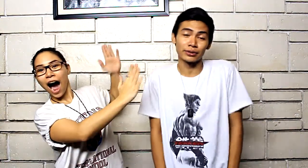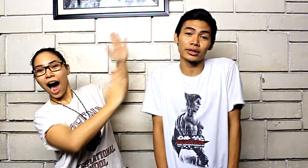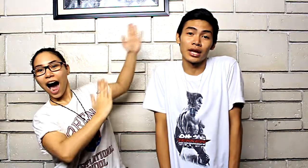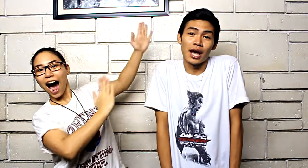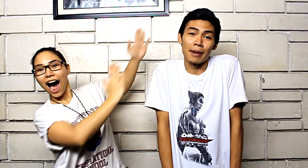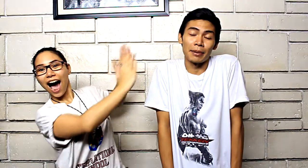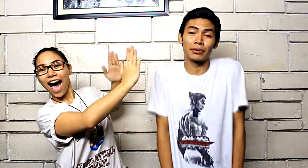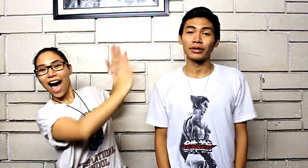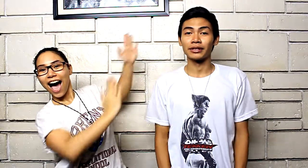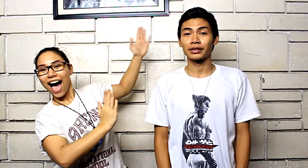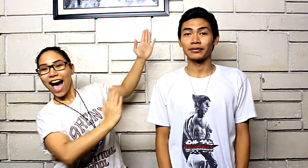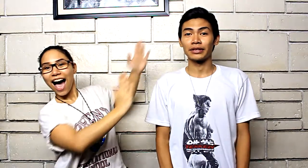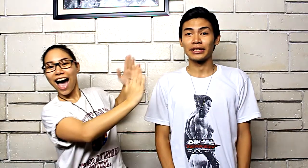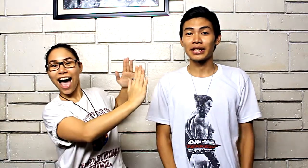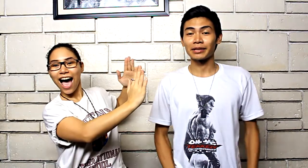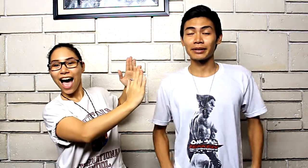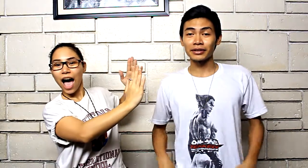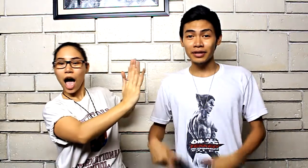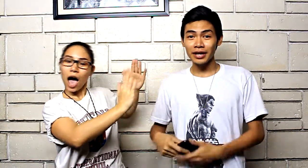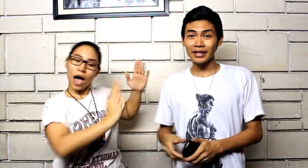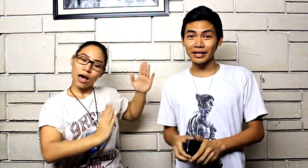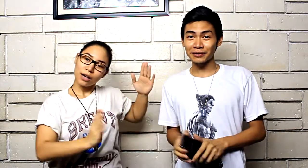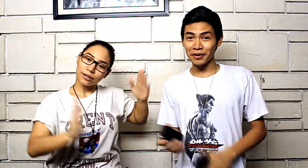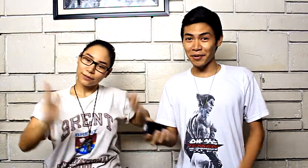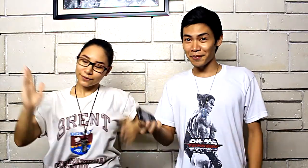I'm I'm uploading stuff really random and I just got a text from